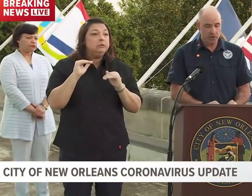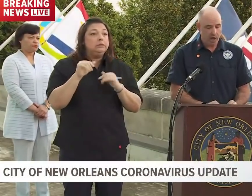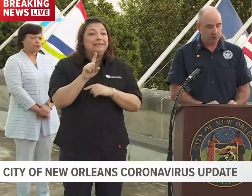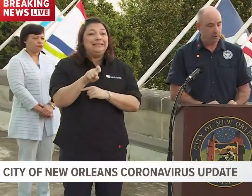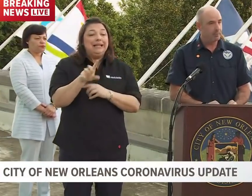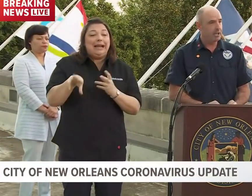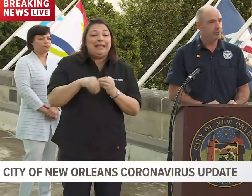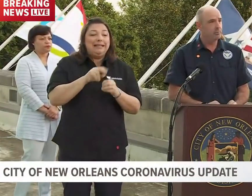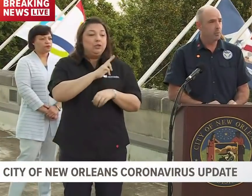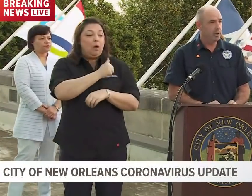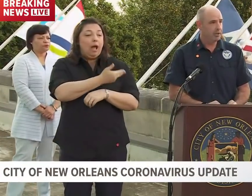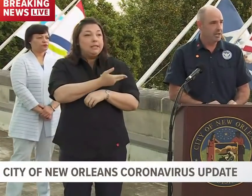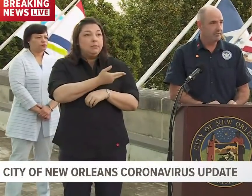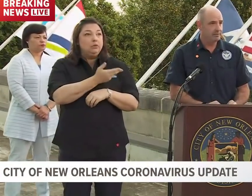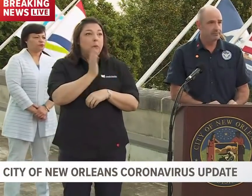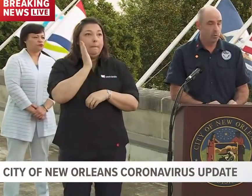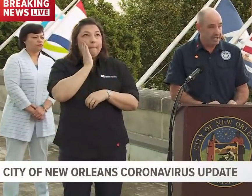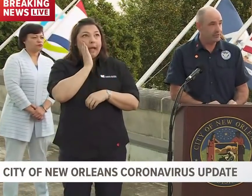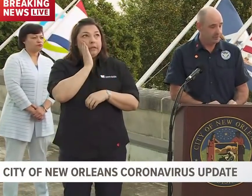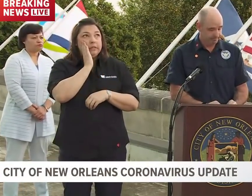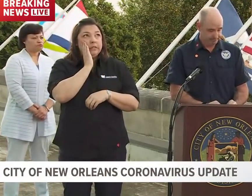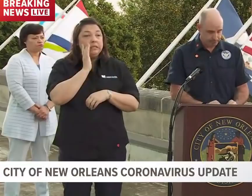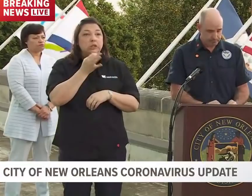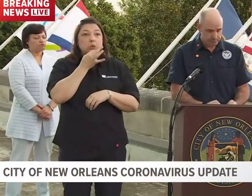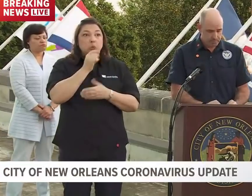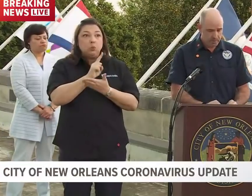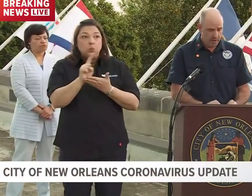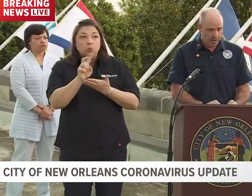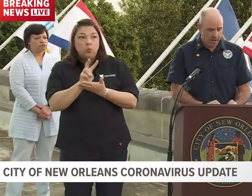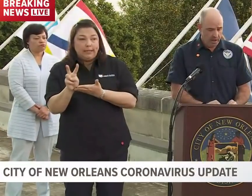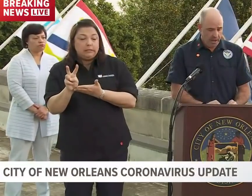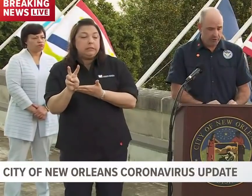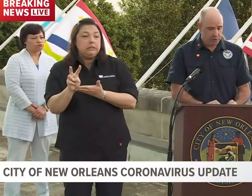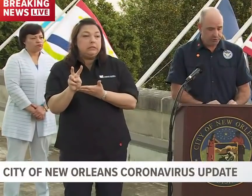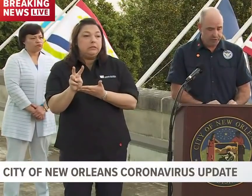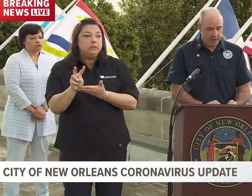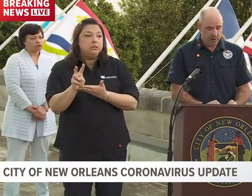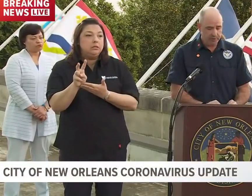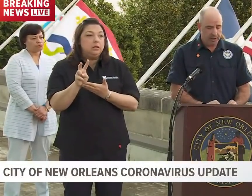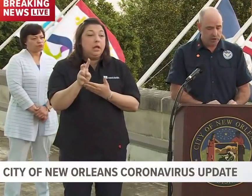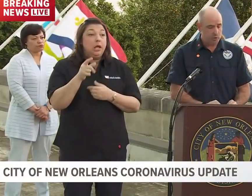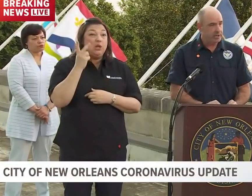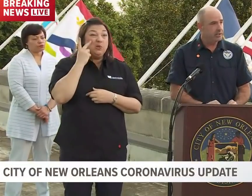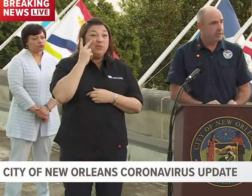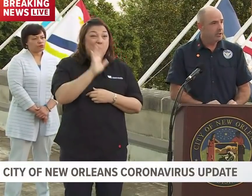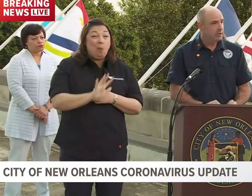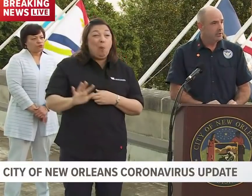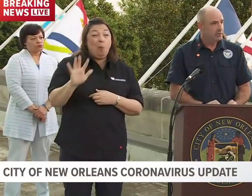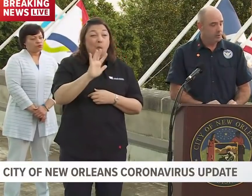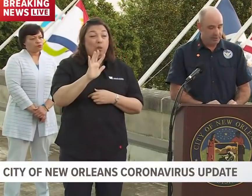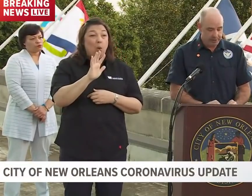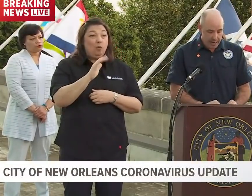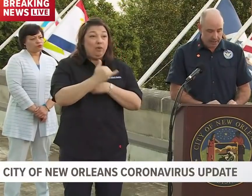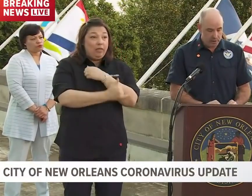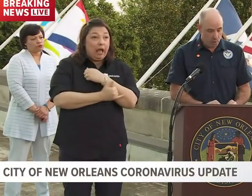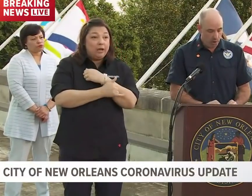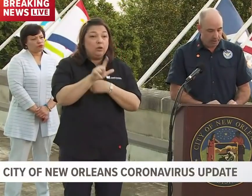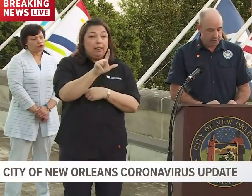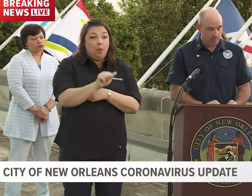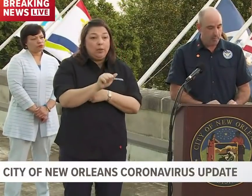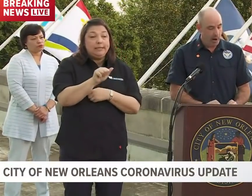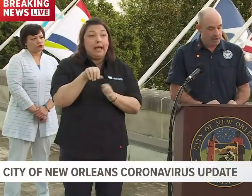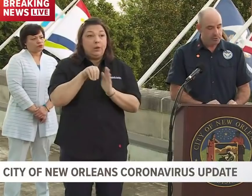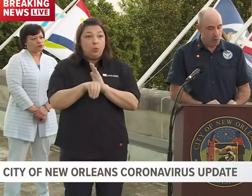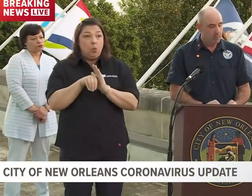additional hospital beds within weeks. As you're seeing around the country, Louisiana and New